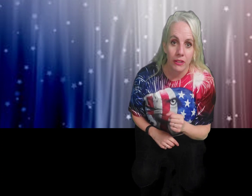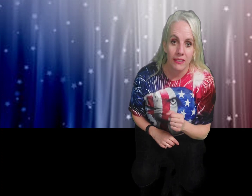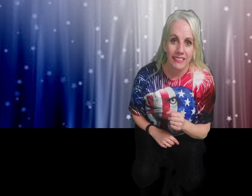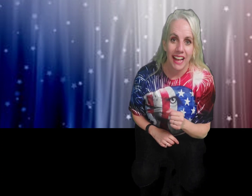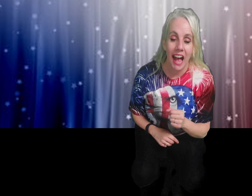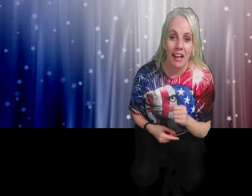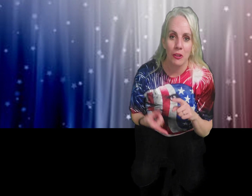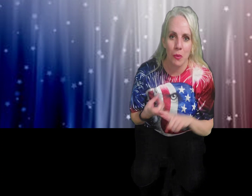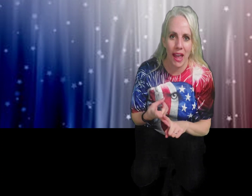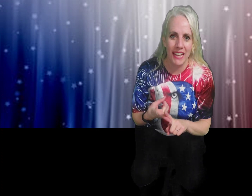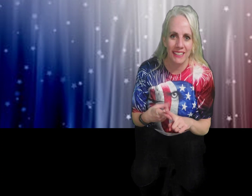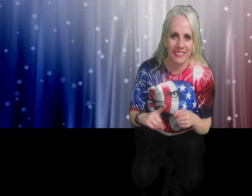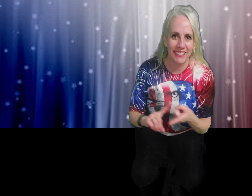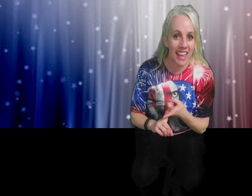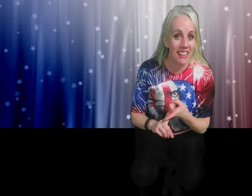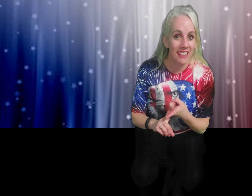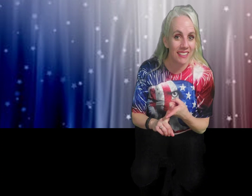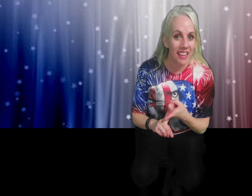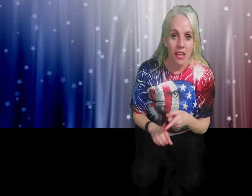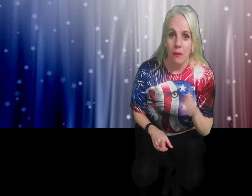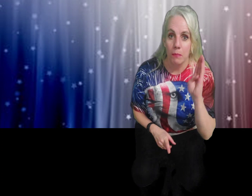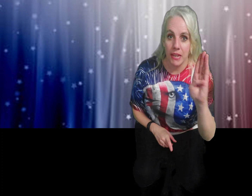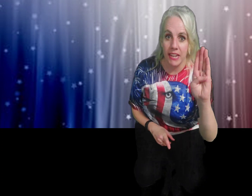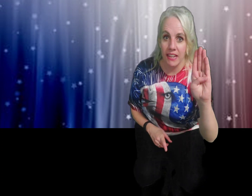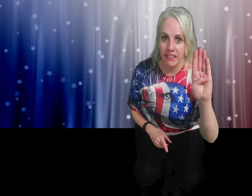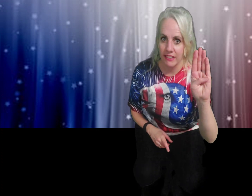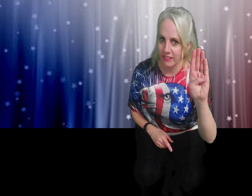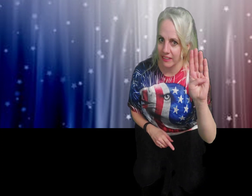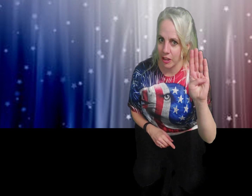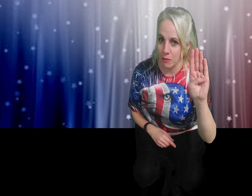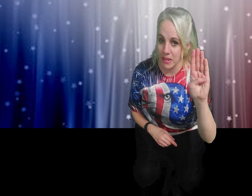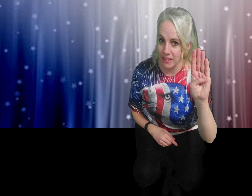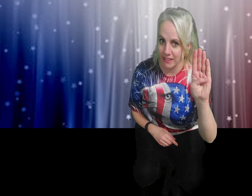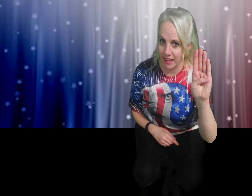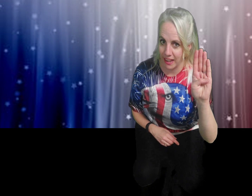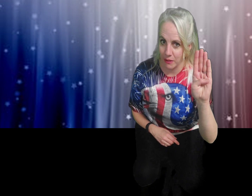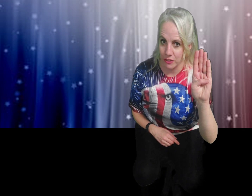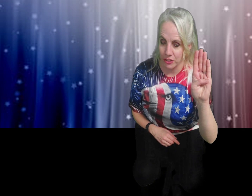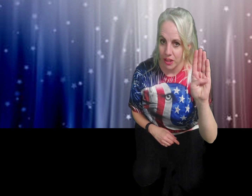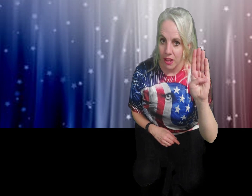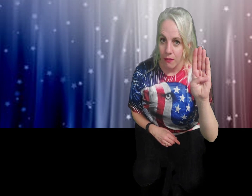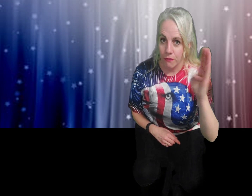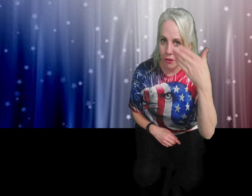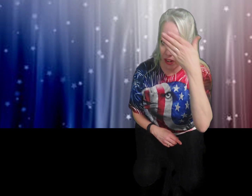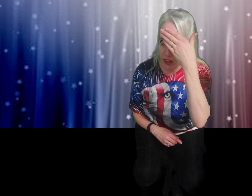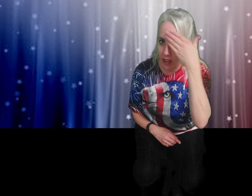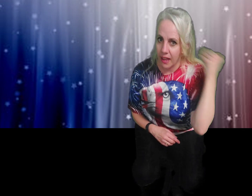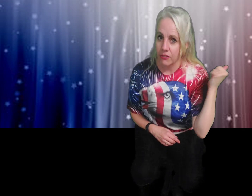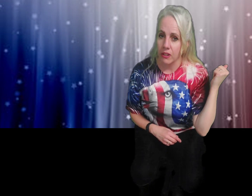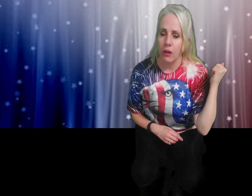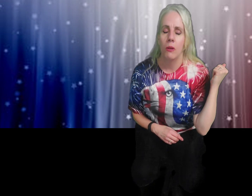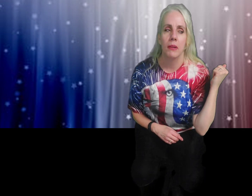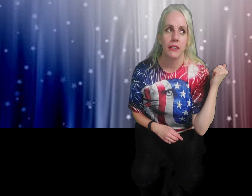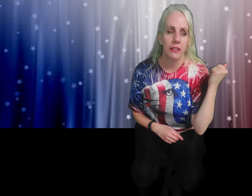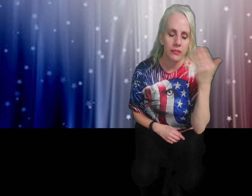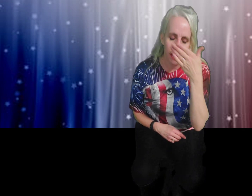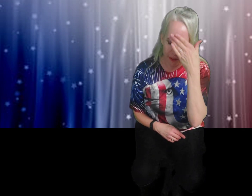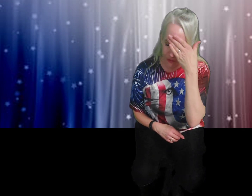acquaintance be... This is letter B in sign language. Forgot. Oh, my goodness. I